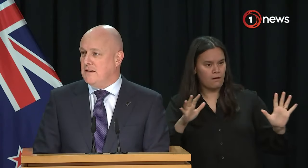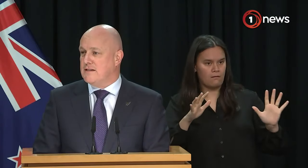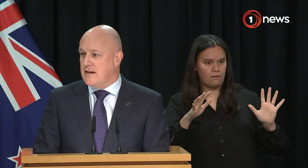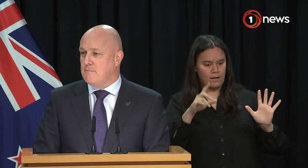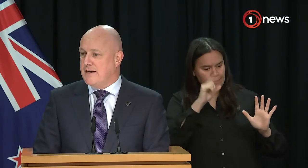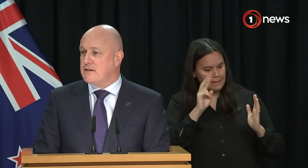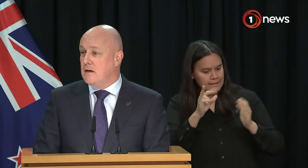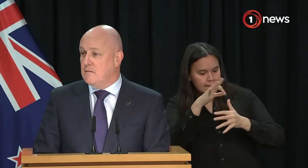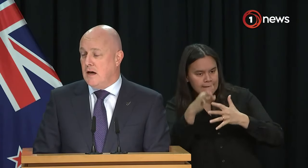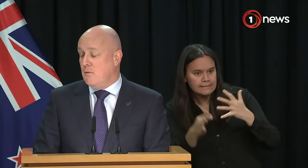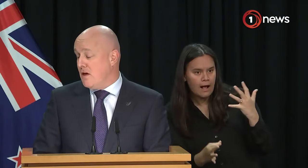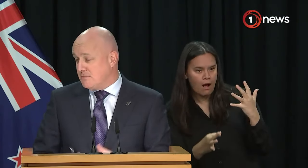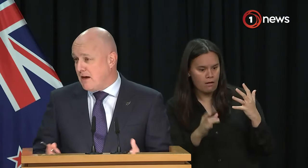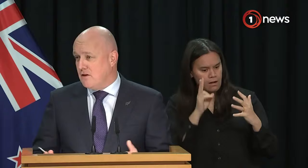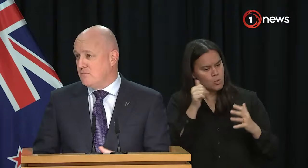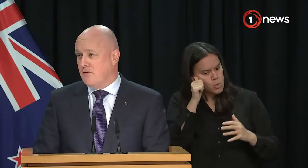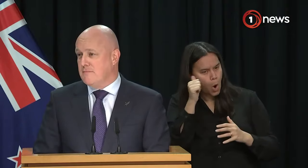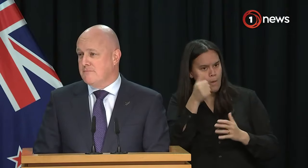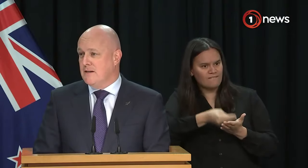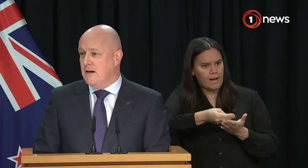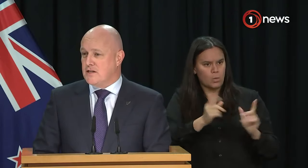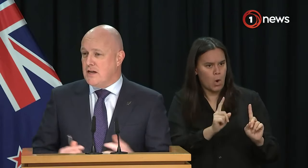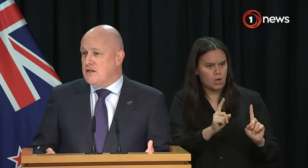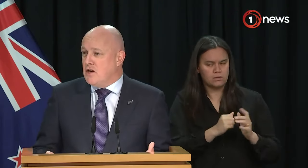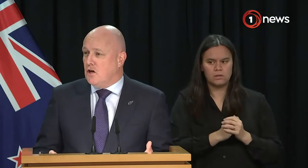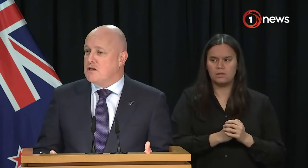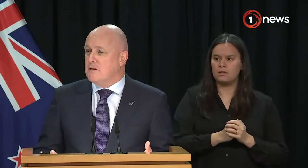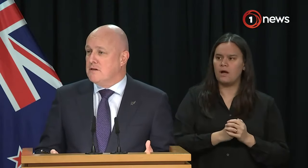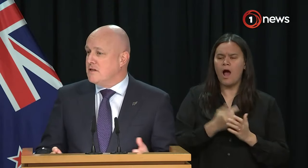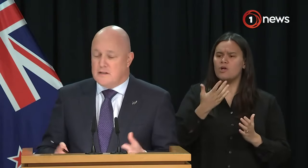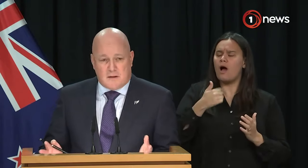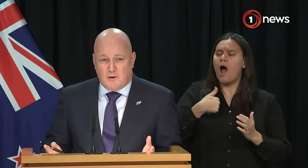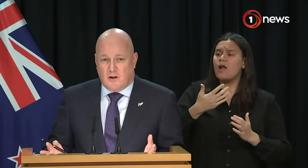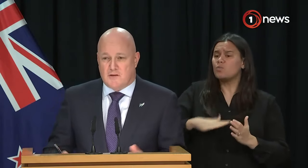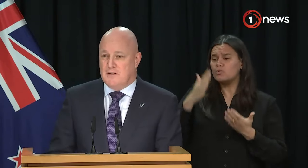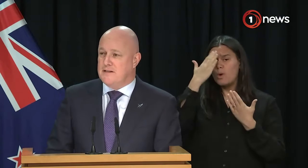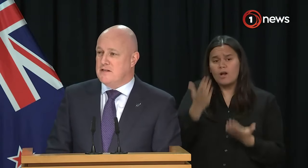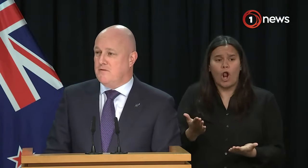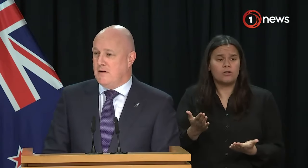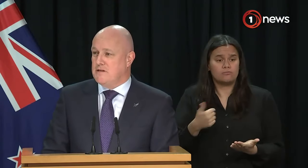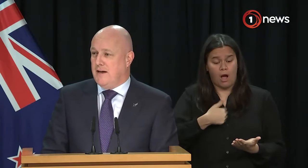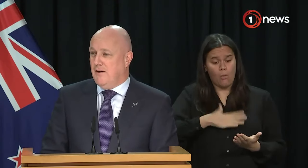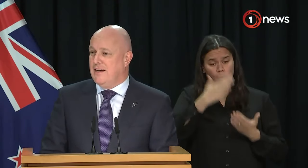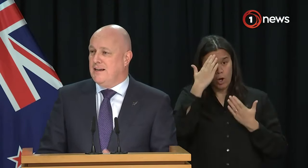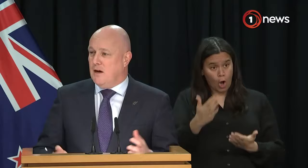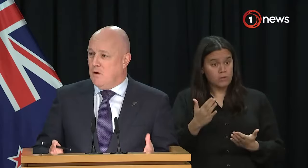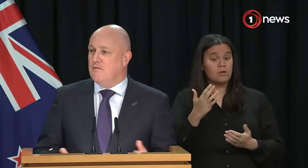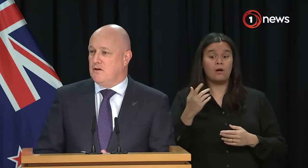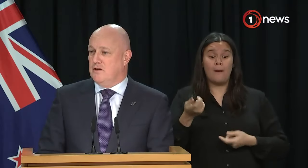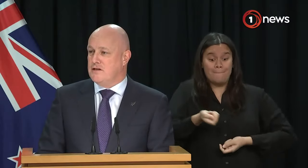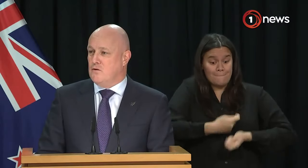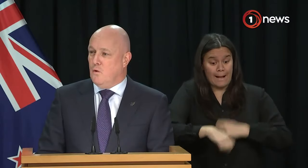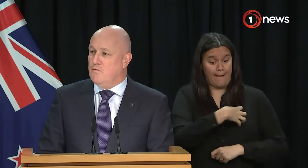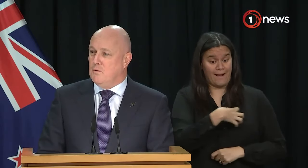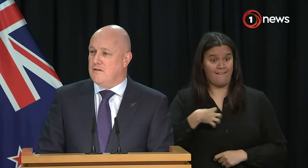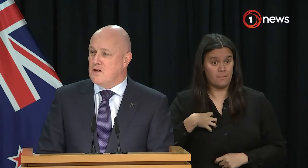supporting and the funding that's taking place as part of those programs. It's just an acknowledgement, it's just a simple acknowledgement that since we've come to power, what